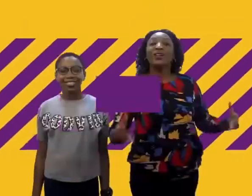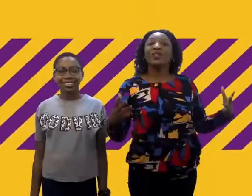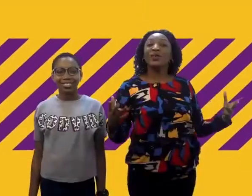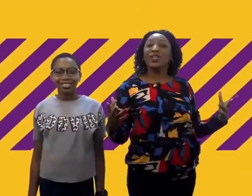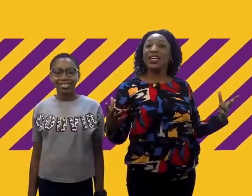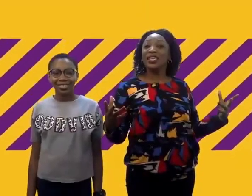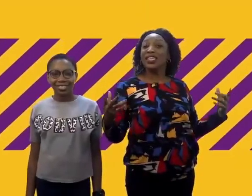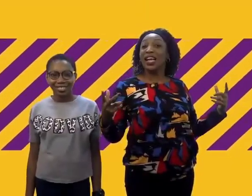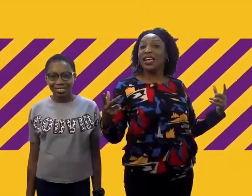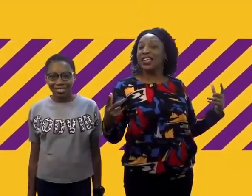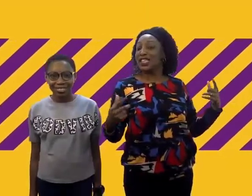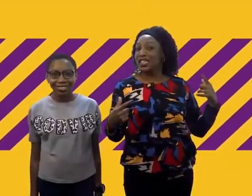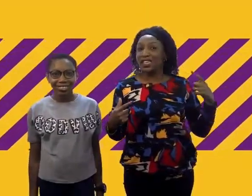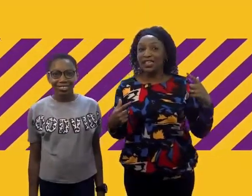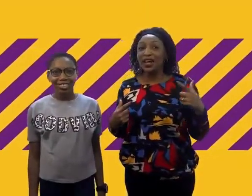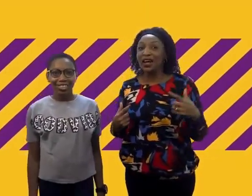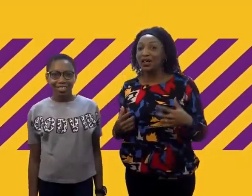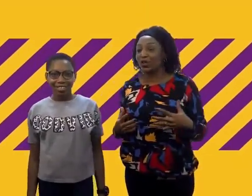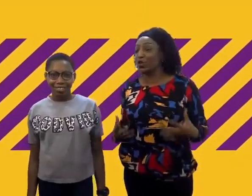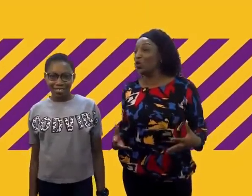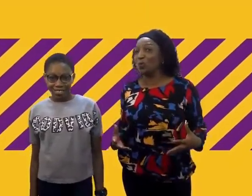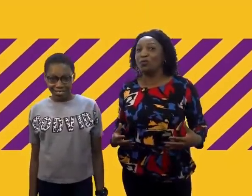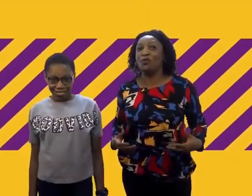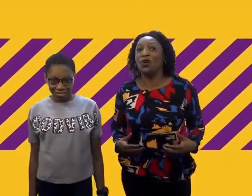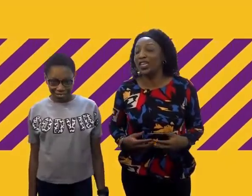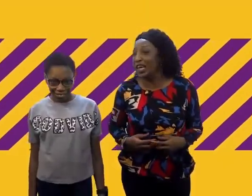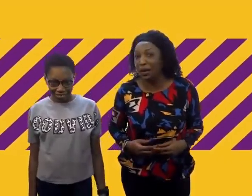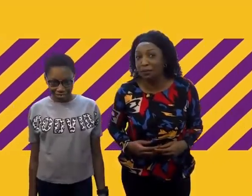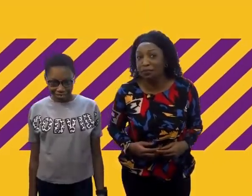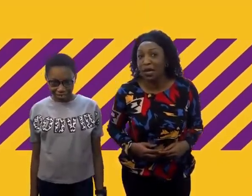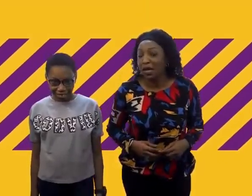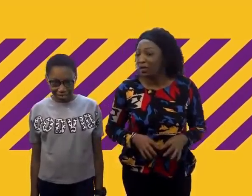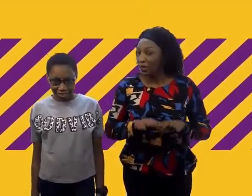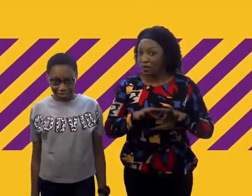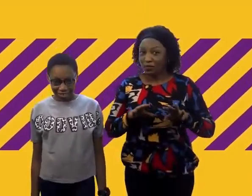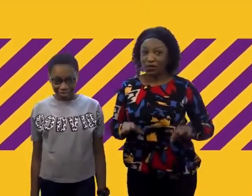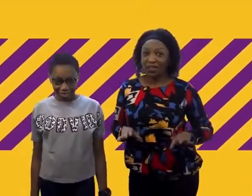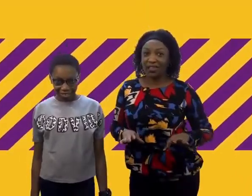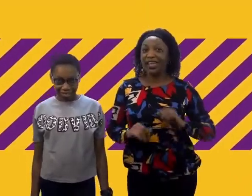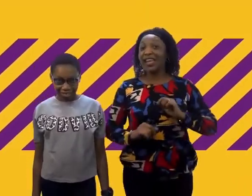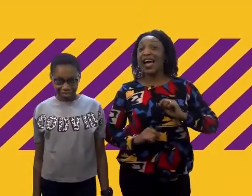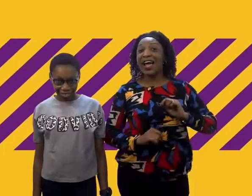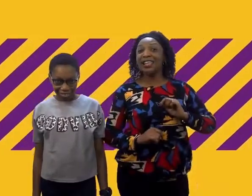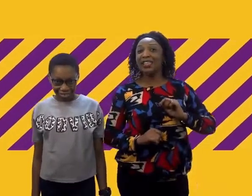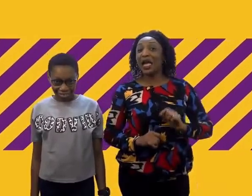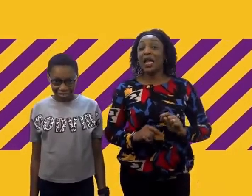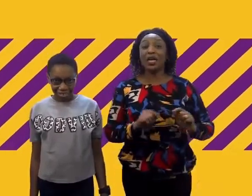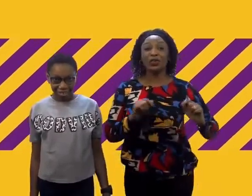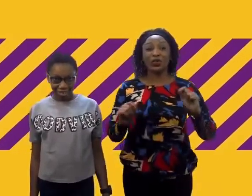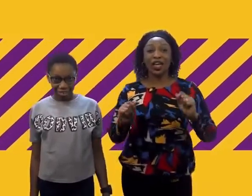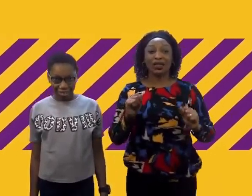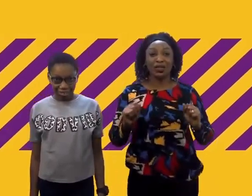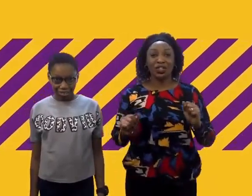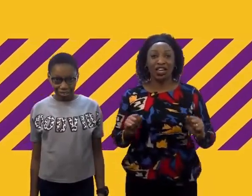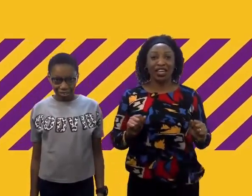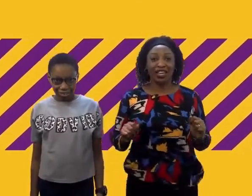Today's challenge is a super fun game. Just freeze and dance. It will get you shaking,